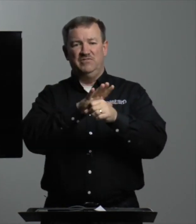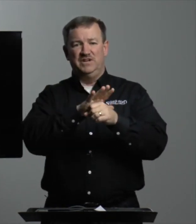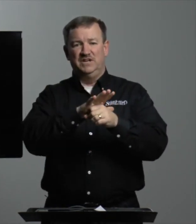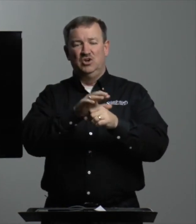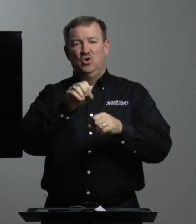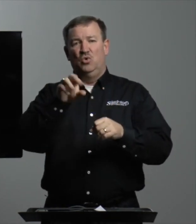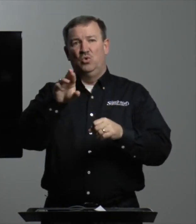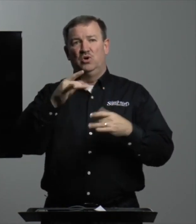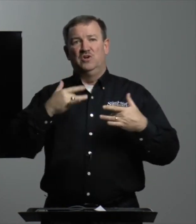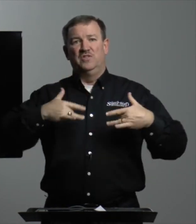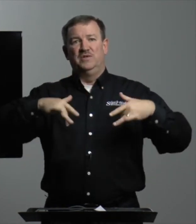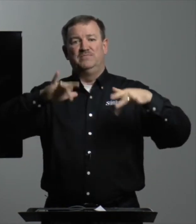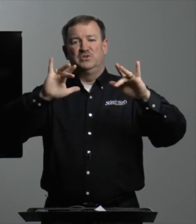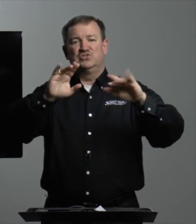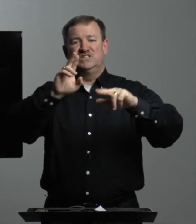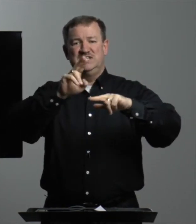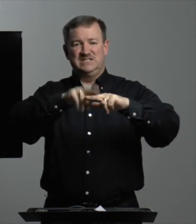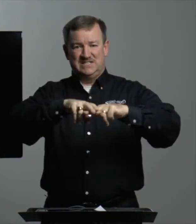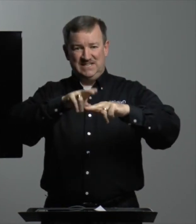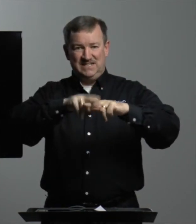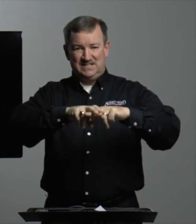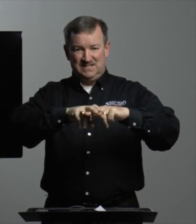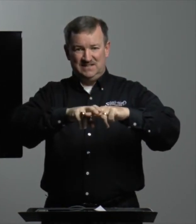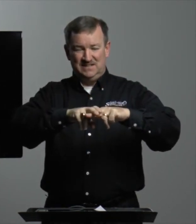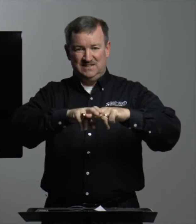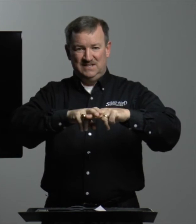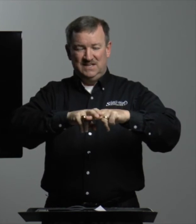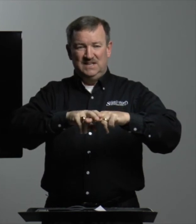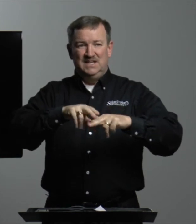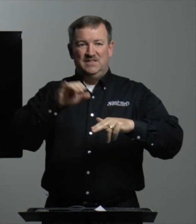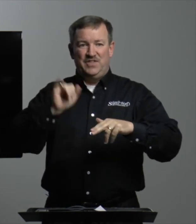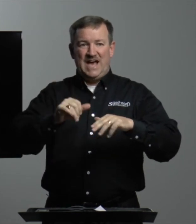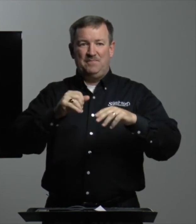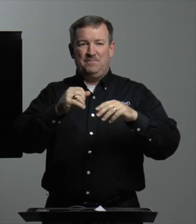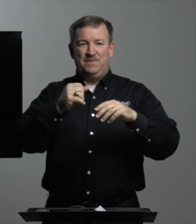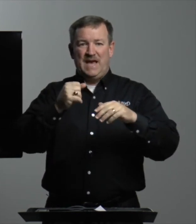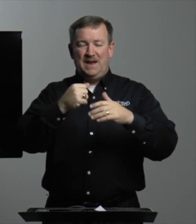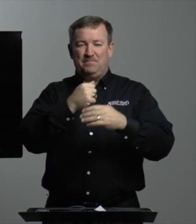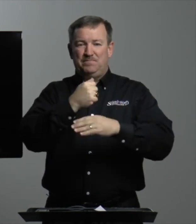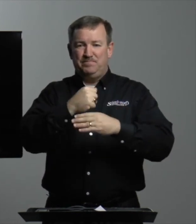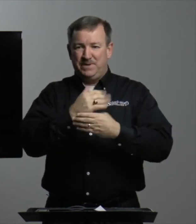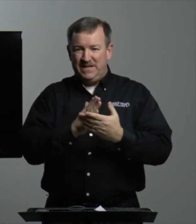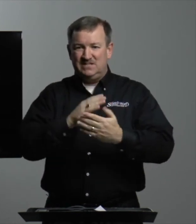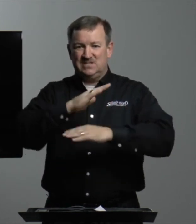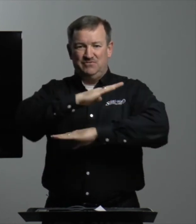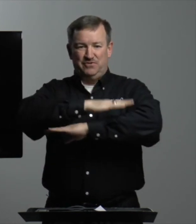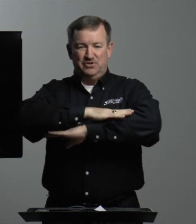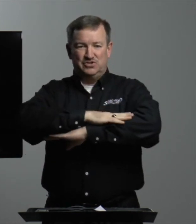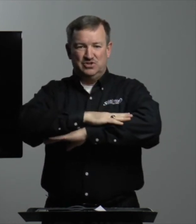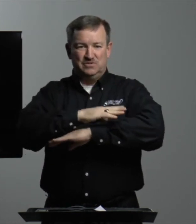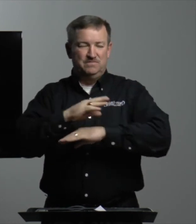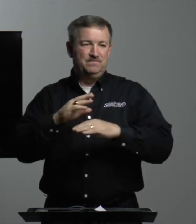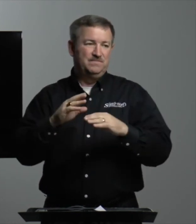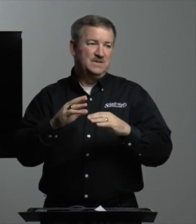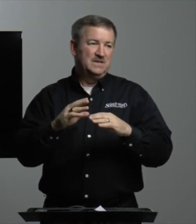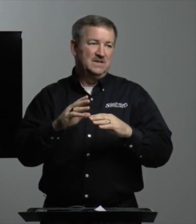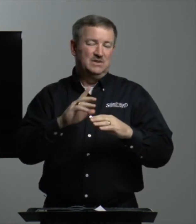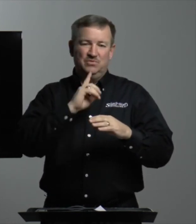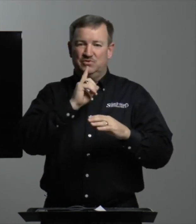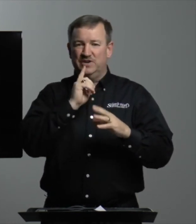Covenant or the Mercy Seat. That piece of furniture was